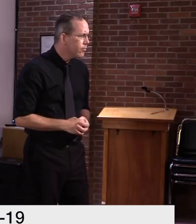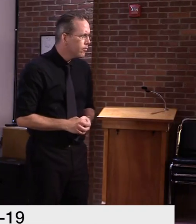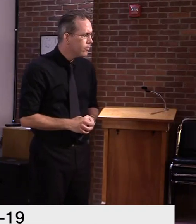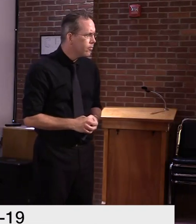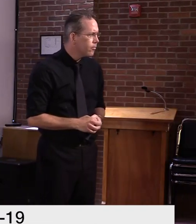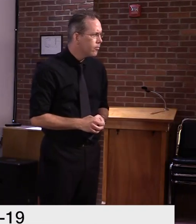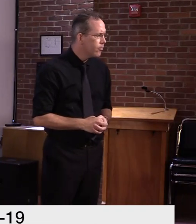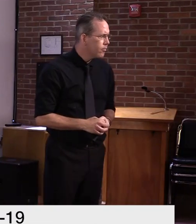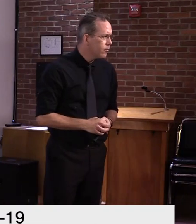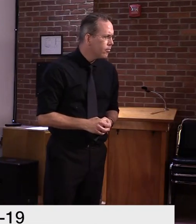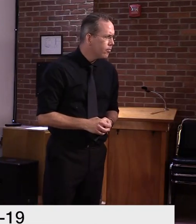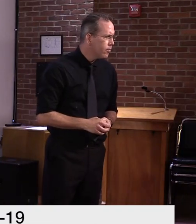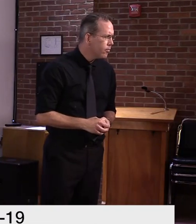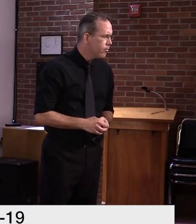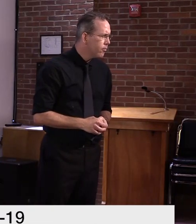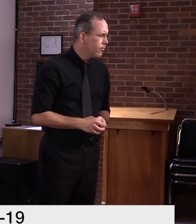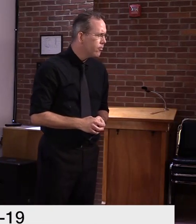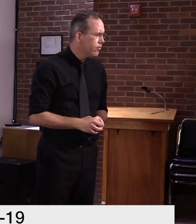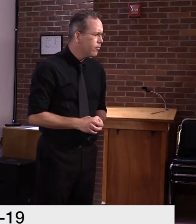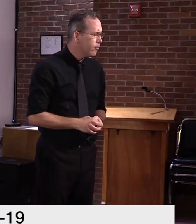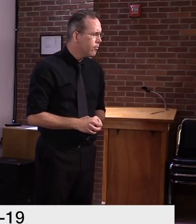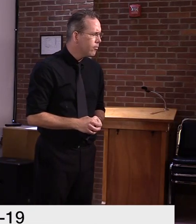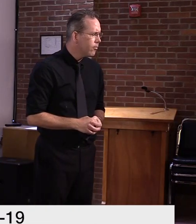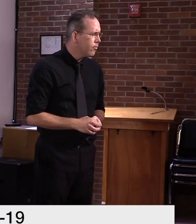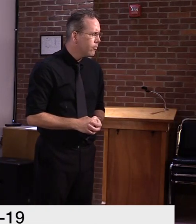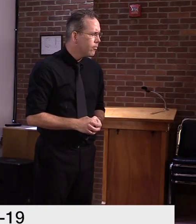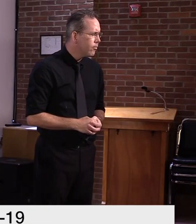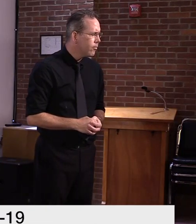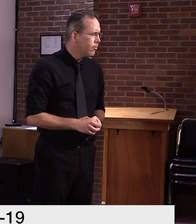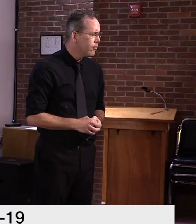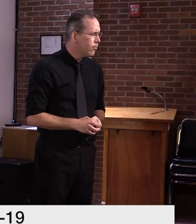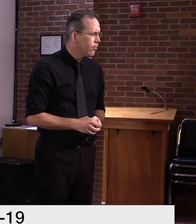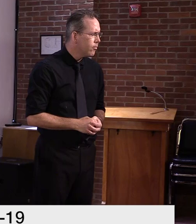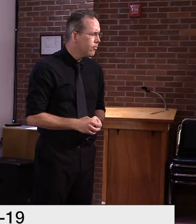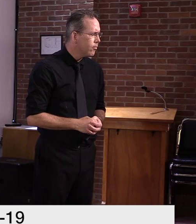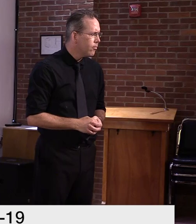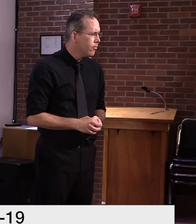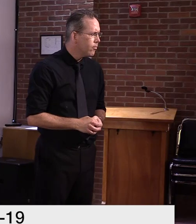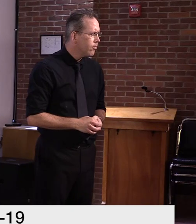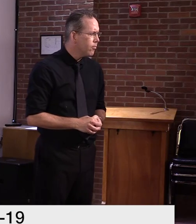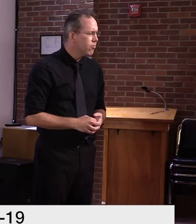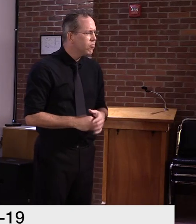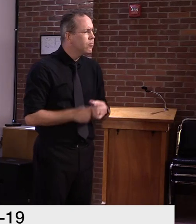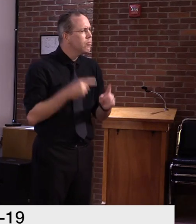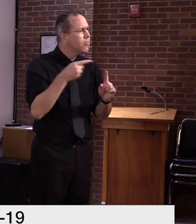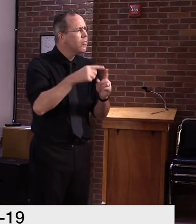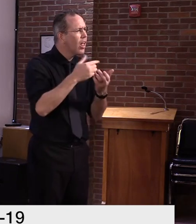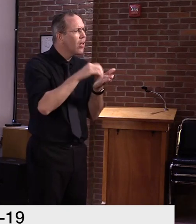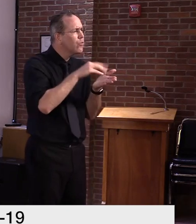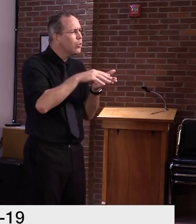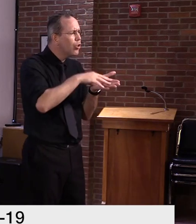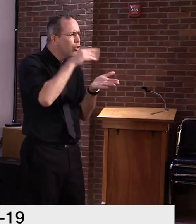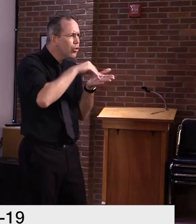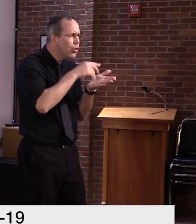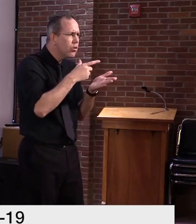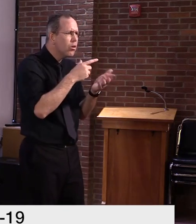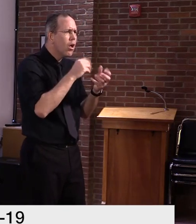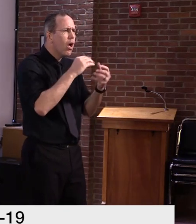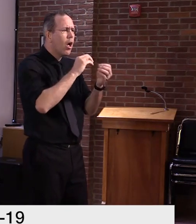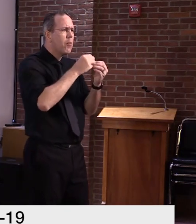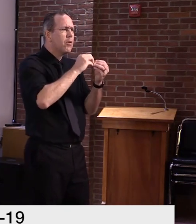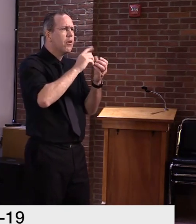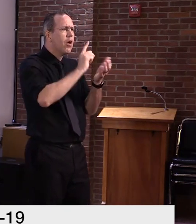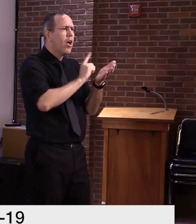seven days, seven to eight hours. How are students going to get a full education? What are they going to be expected to be doing? Yeah, it's a great question. I think, you know,